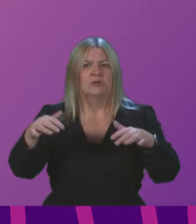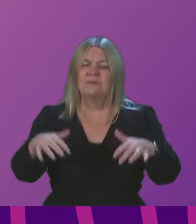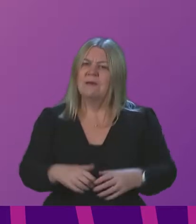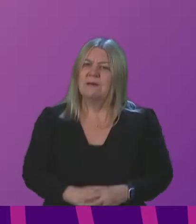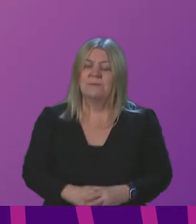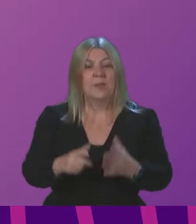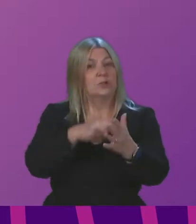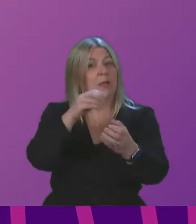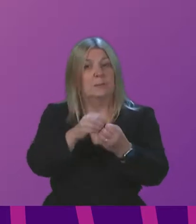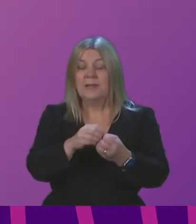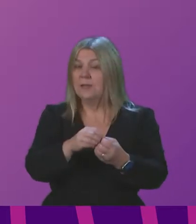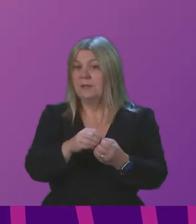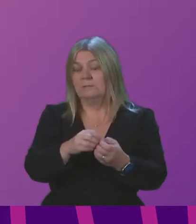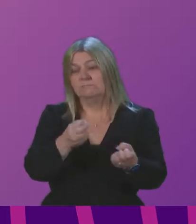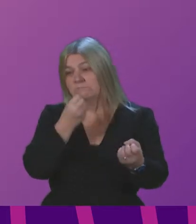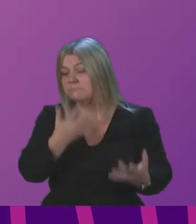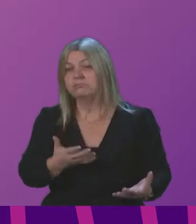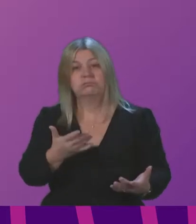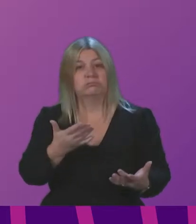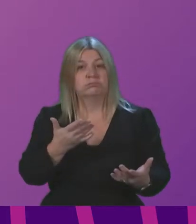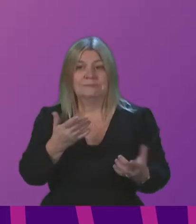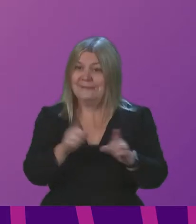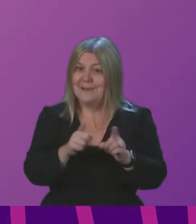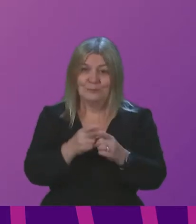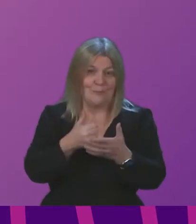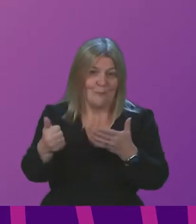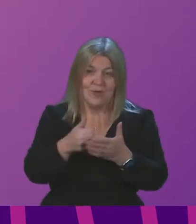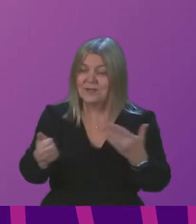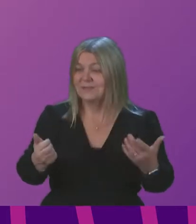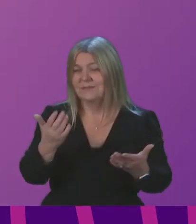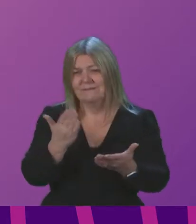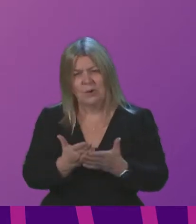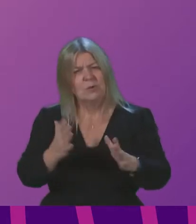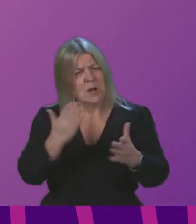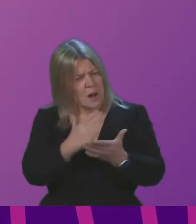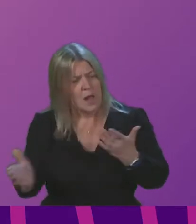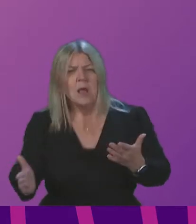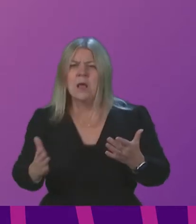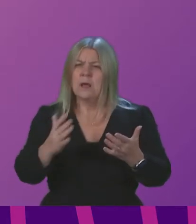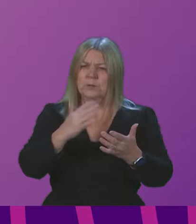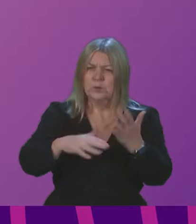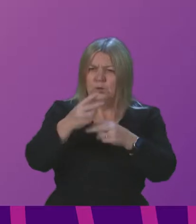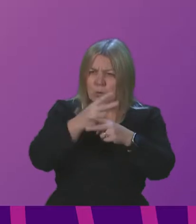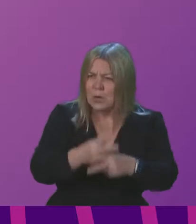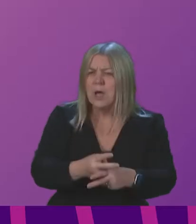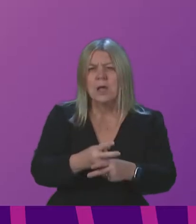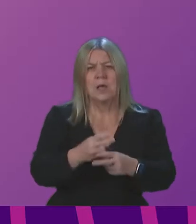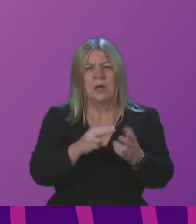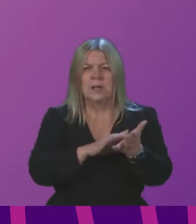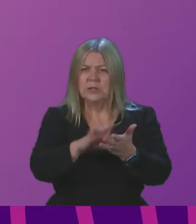eloquent and as usual very grounded in the reality in our NHS and our social care services that people face